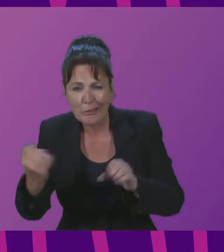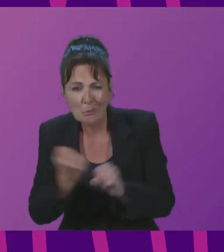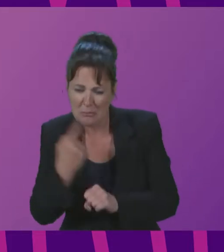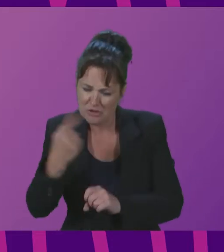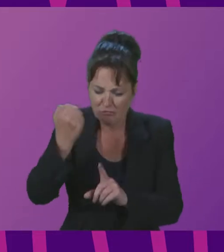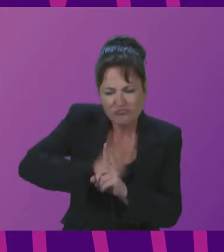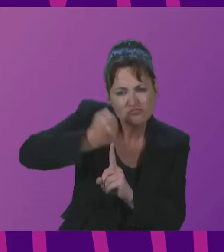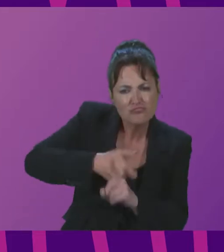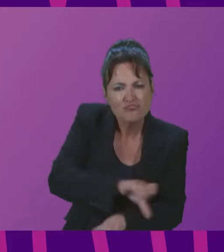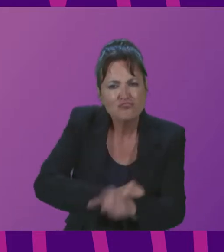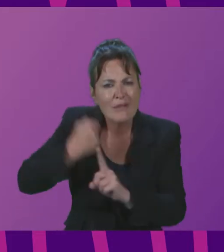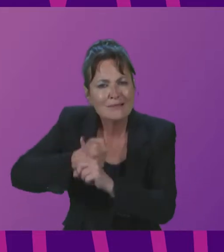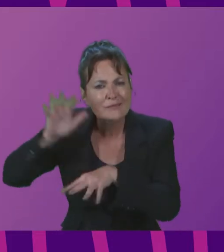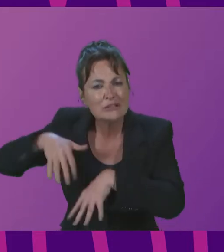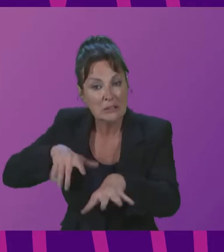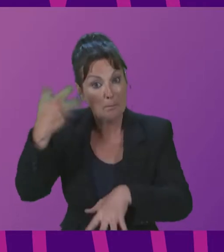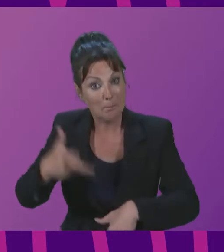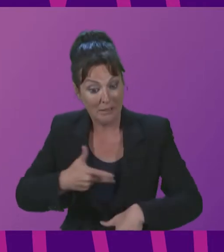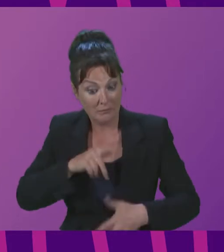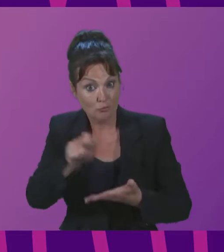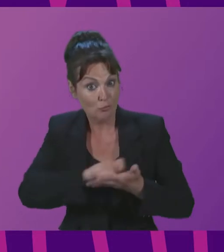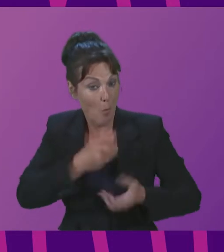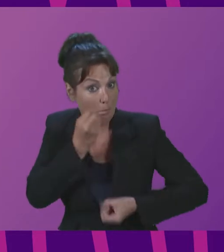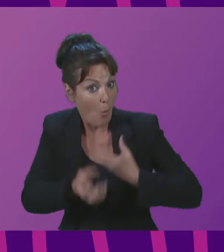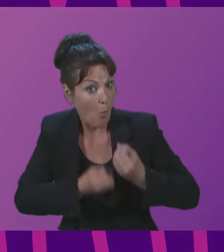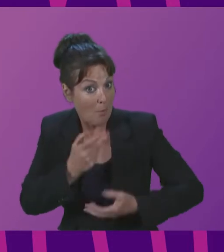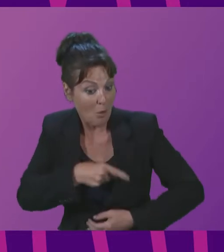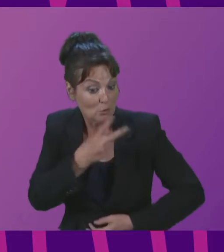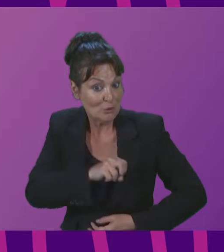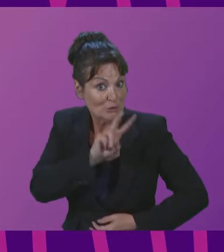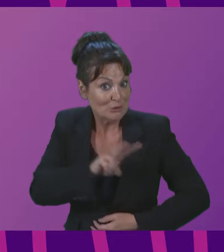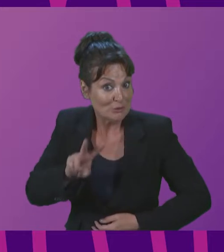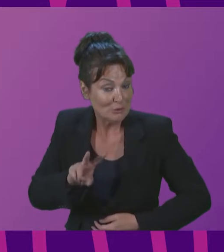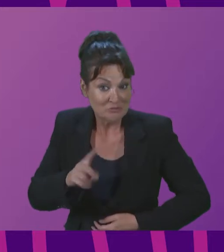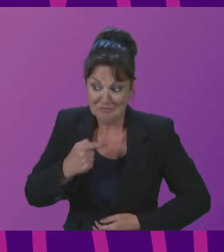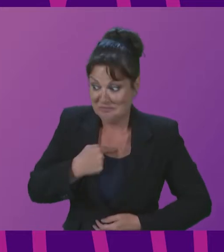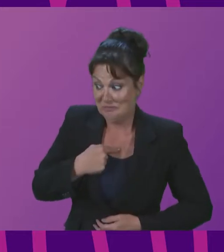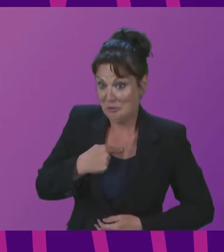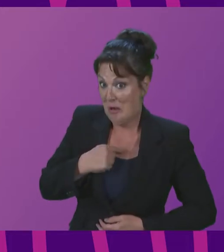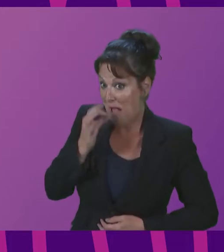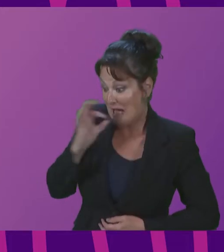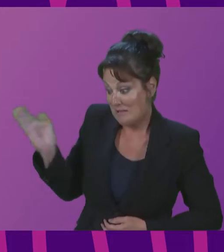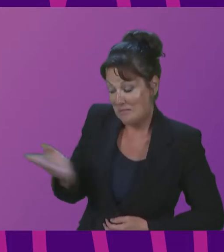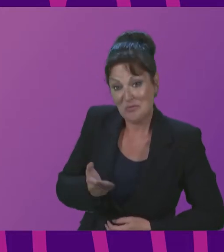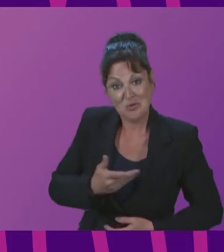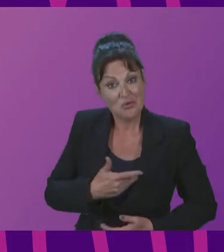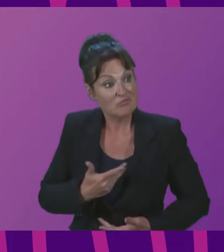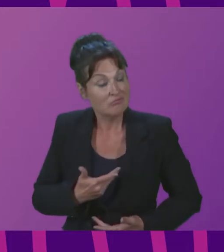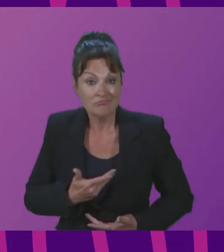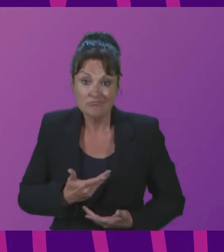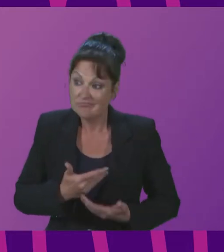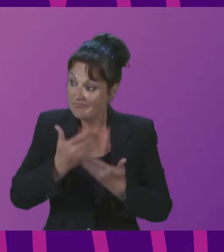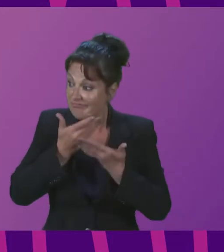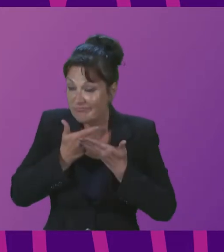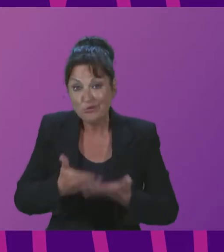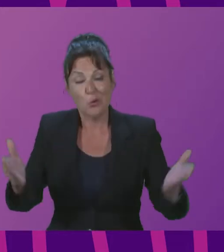Fainty has written a poem about the 2022 summit and I am delighted to invite Fainty to deliver this poem as a very fitting